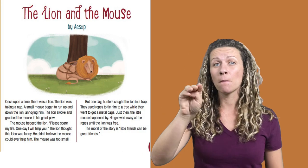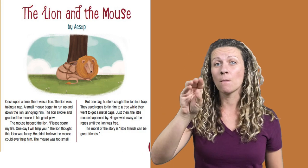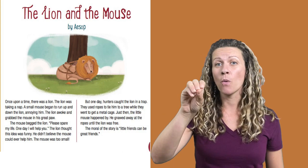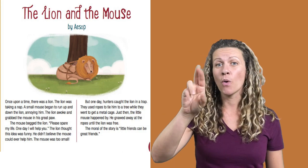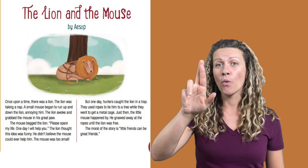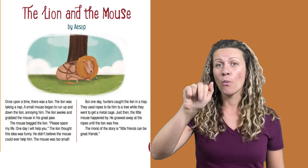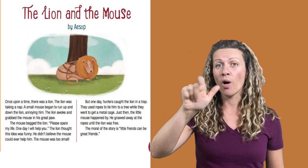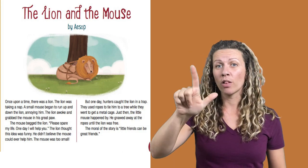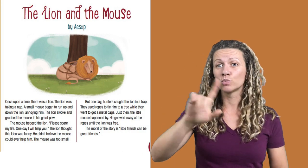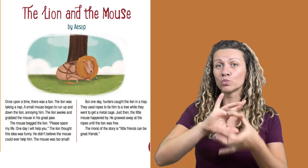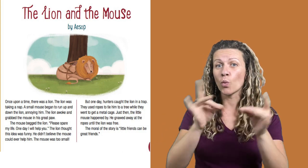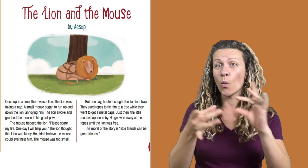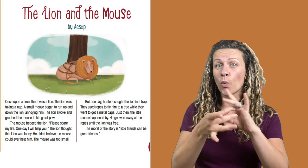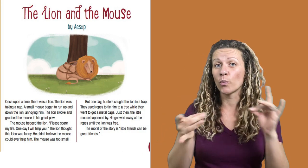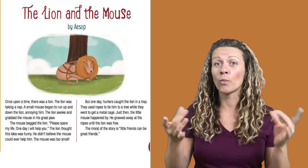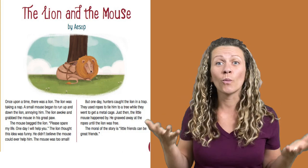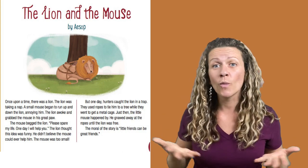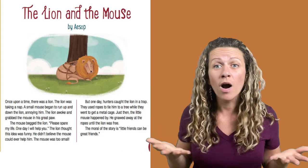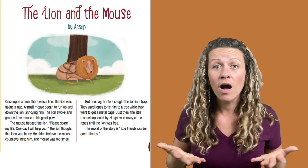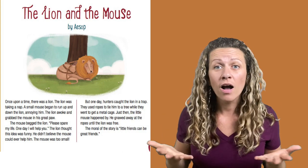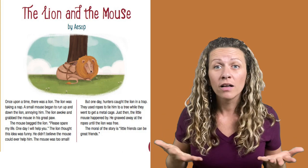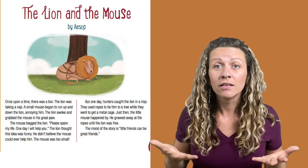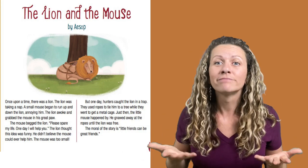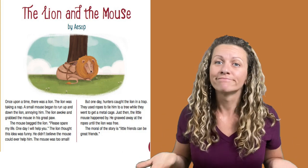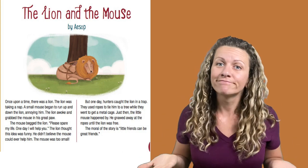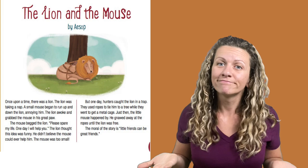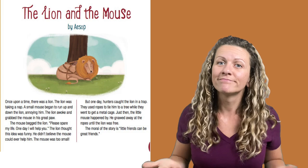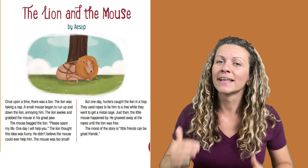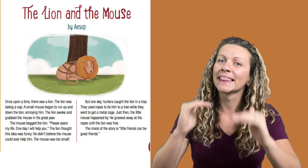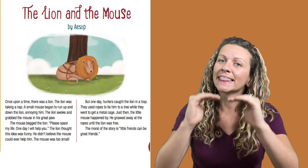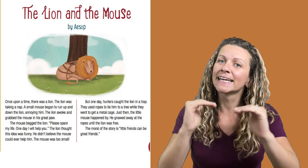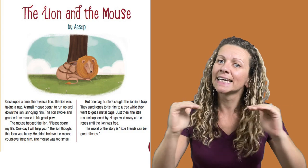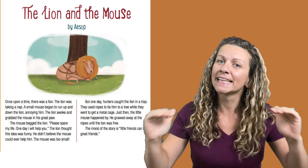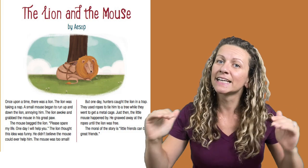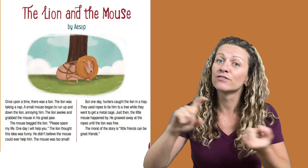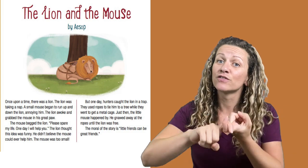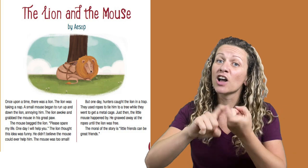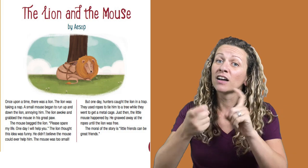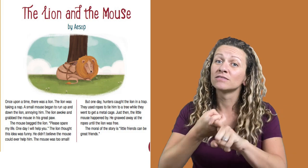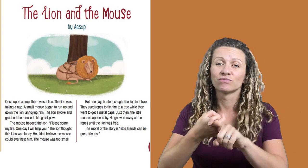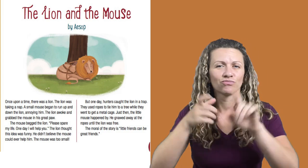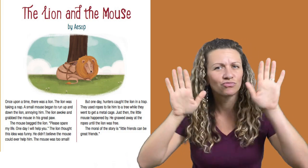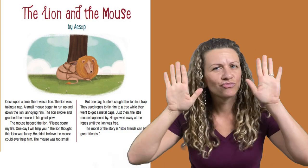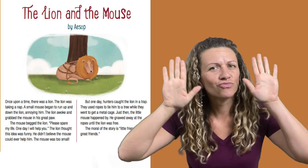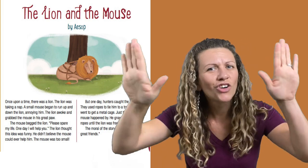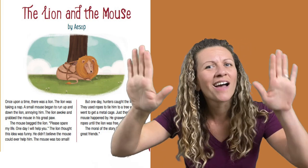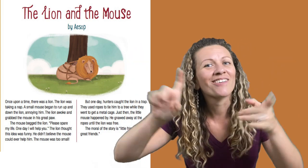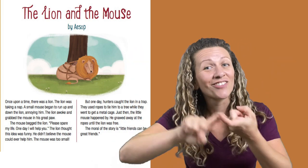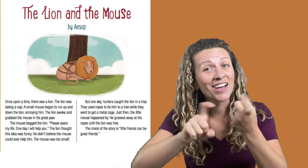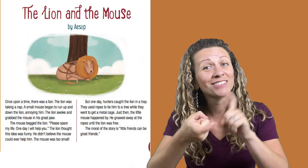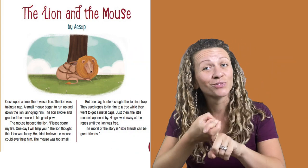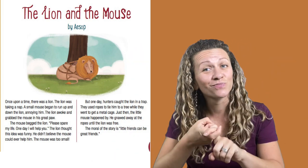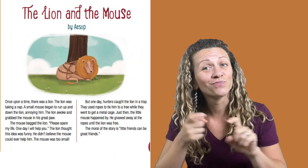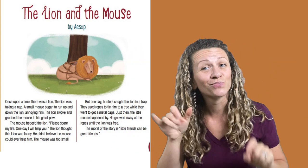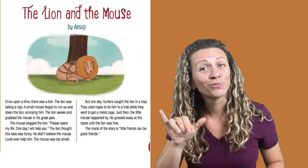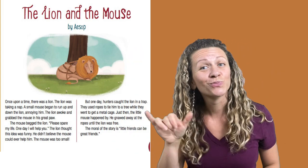The moral of the story is, little friends can be